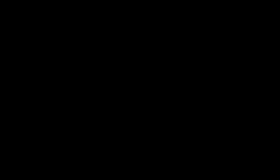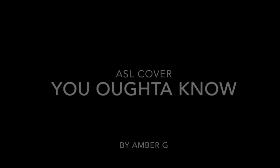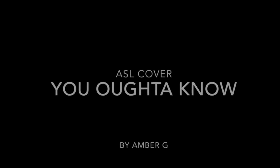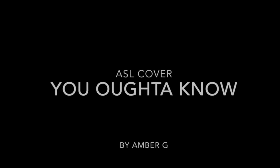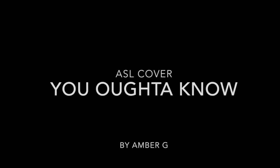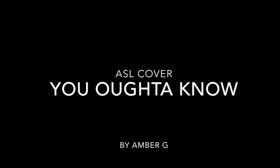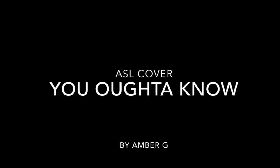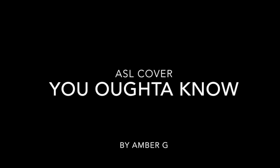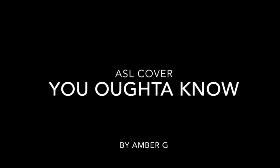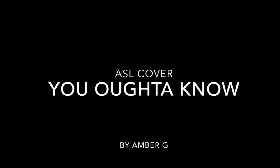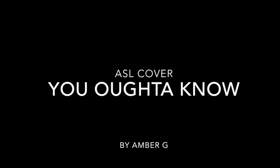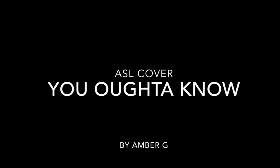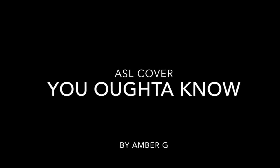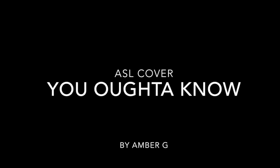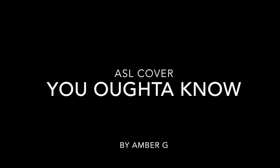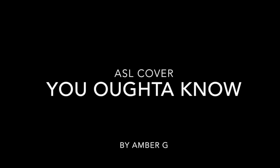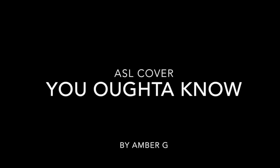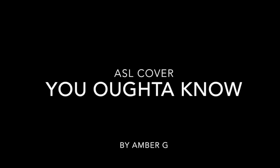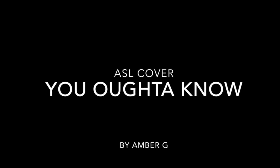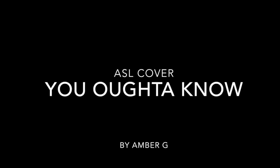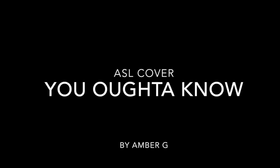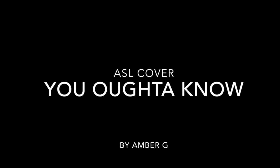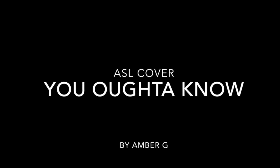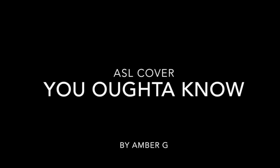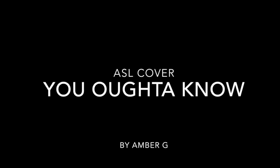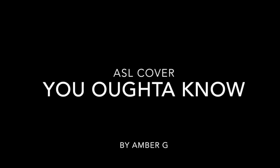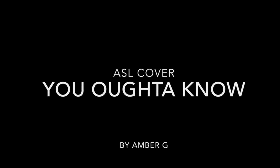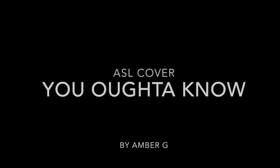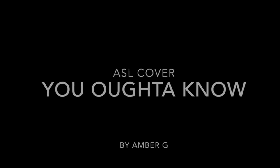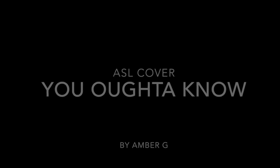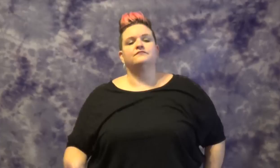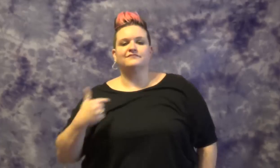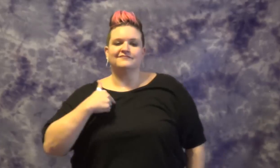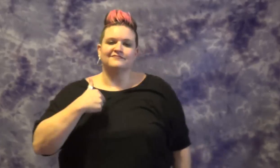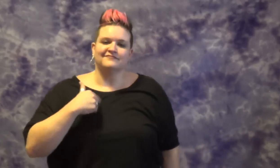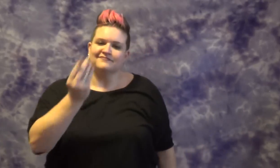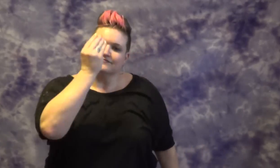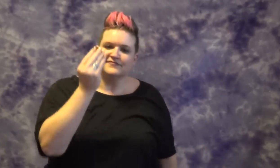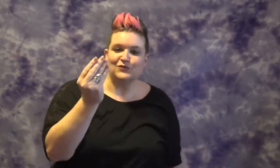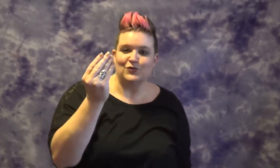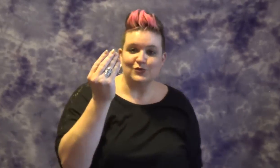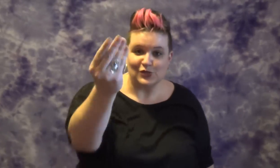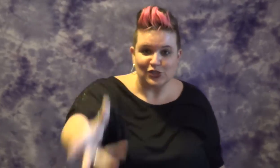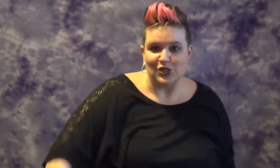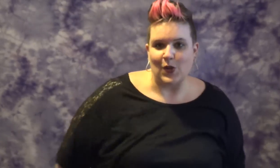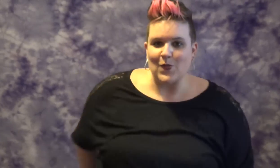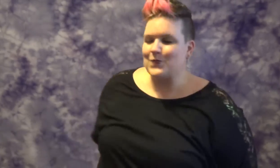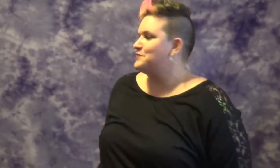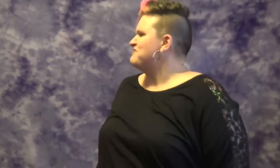I want you to know that I'm